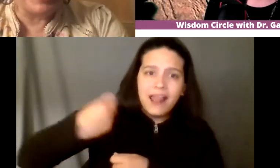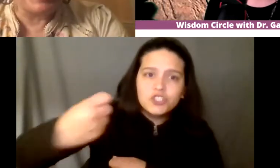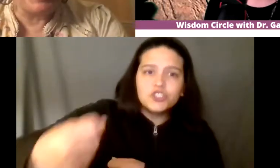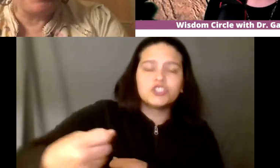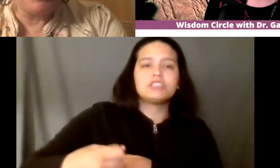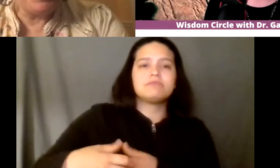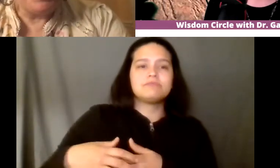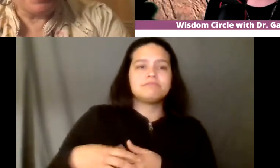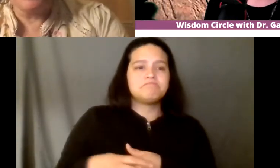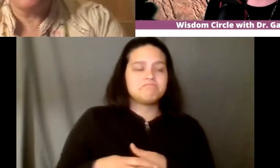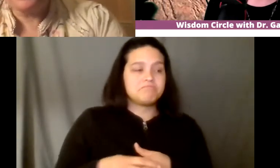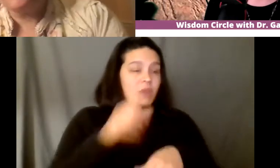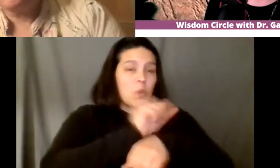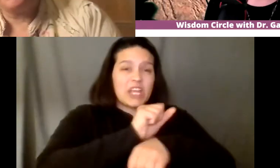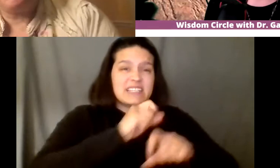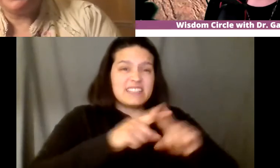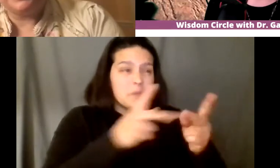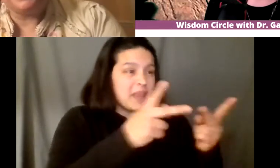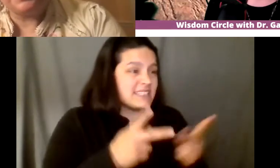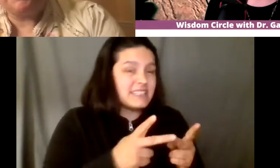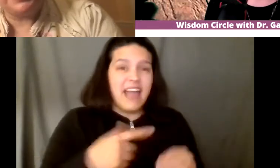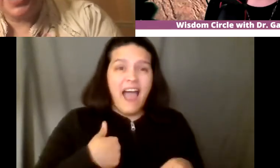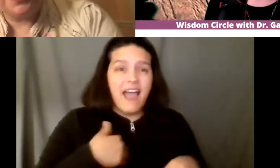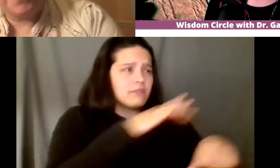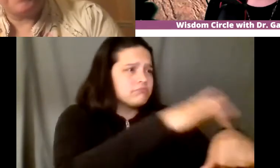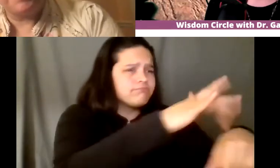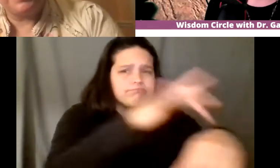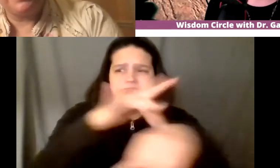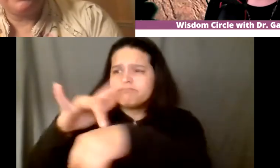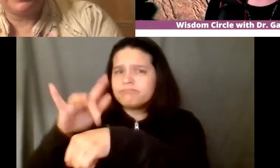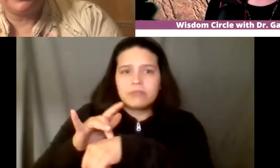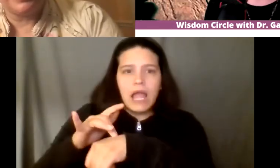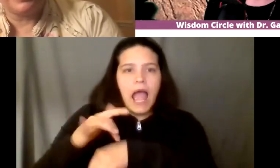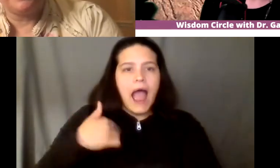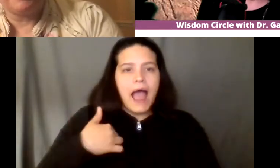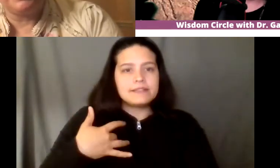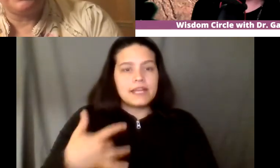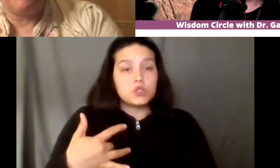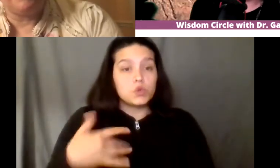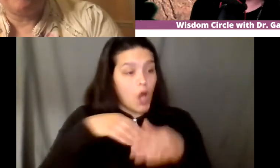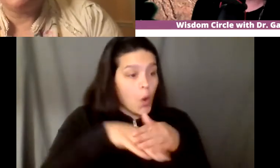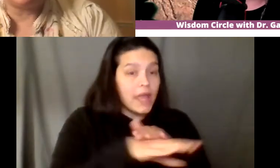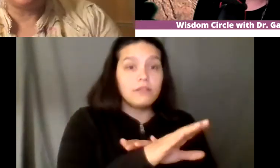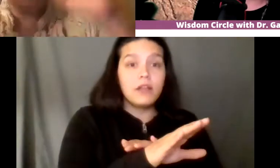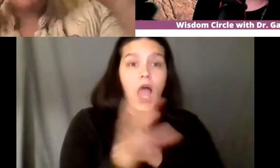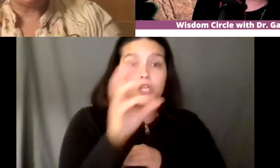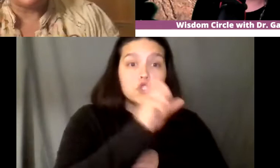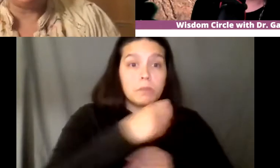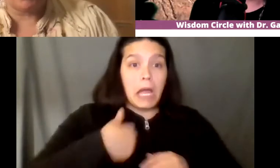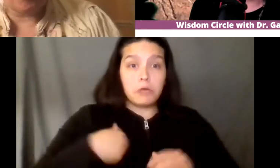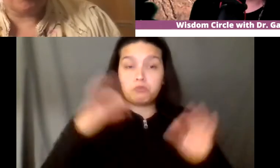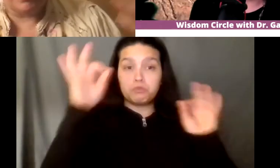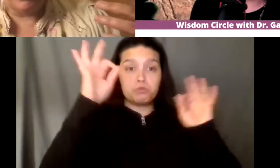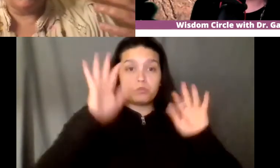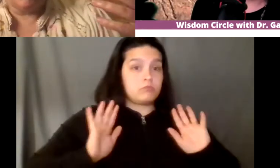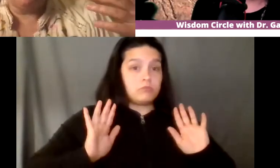places too i i never go in and assume that i know like you know i just never go in and assume that i